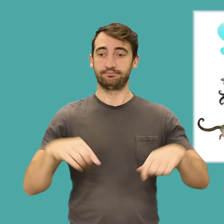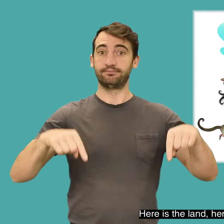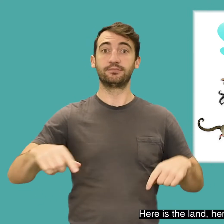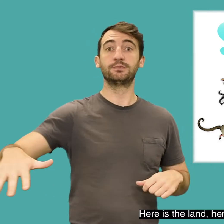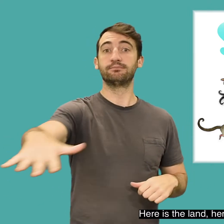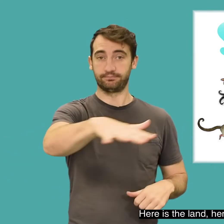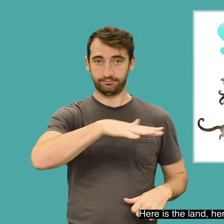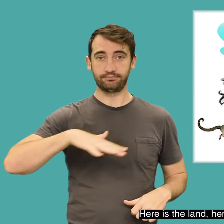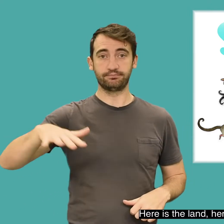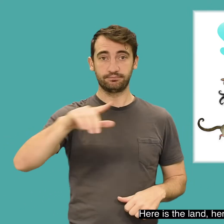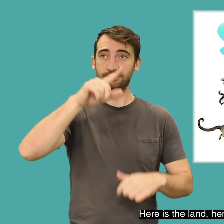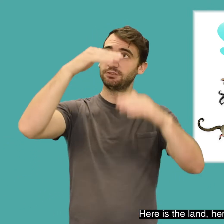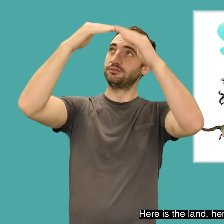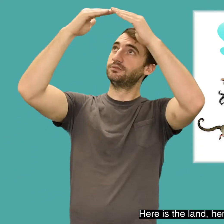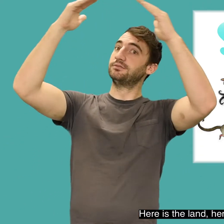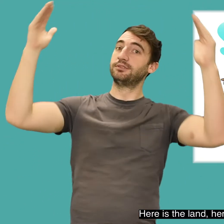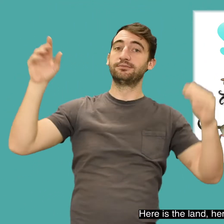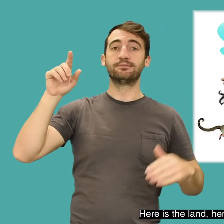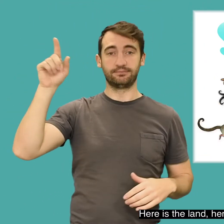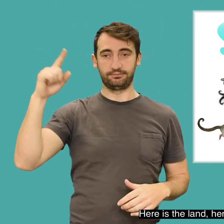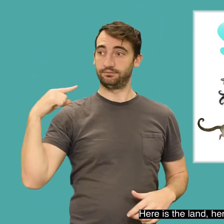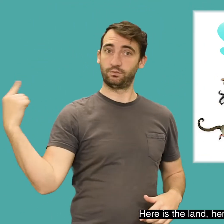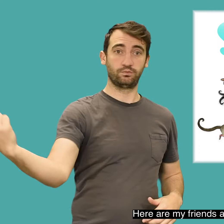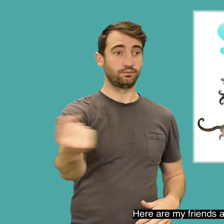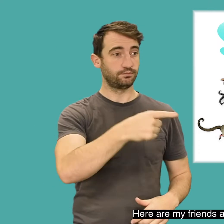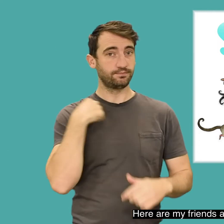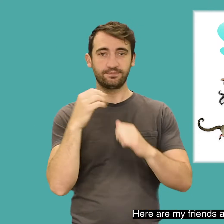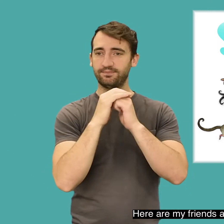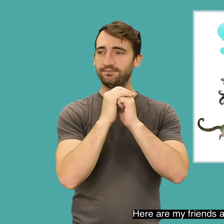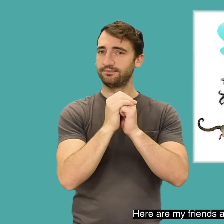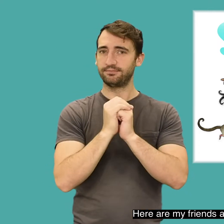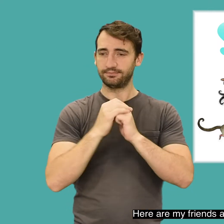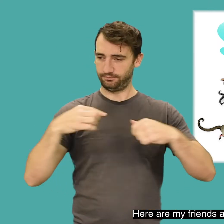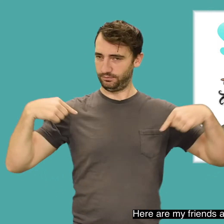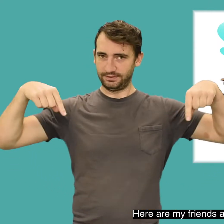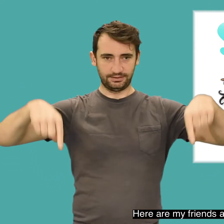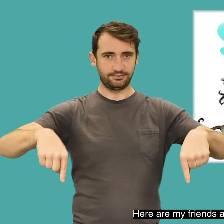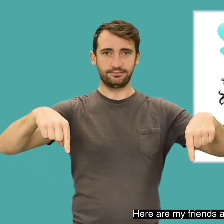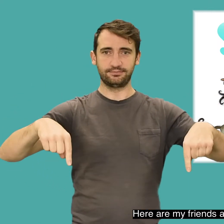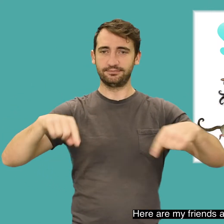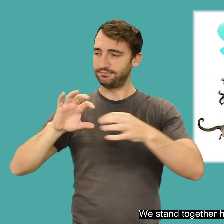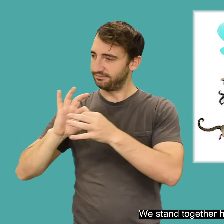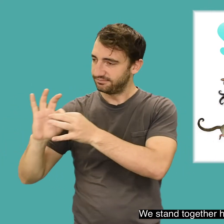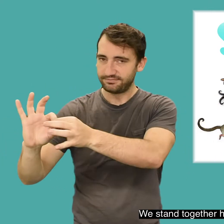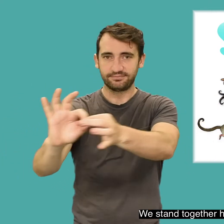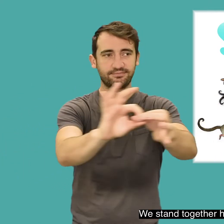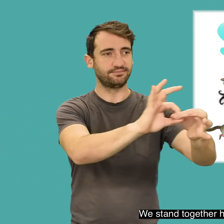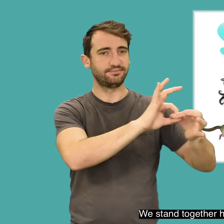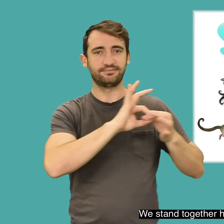Here is the land, here is the sky, here are my friends and here am I. We stand together hand in